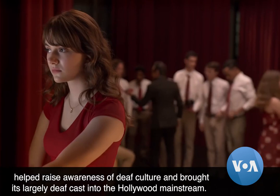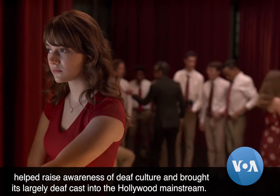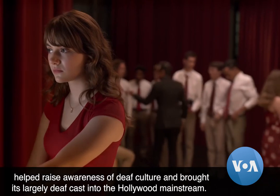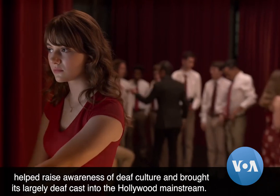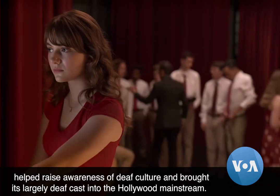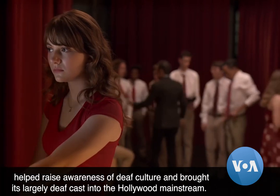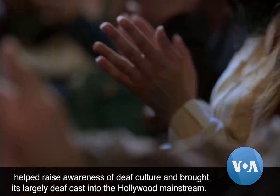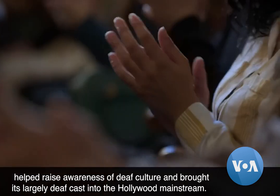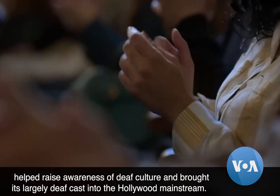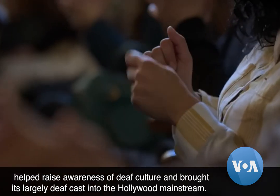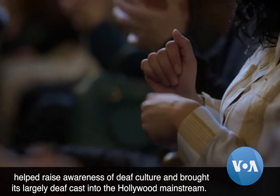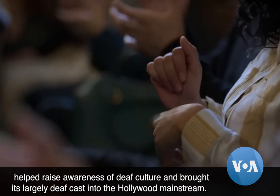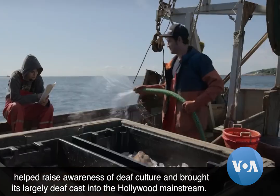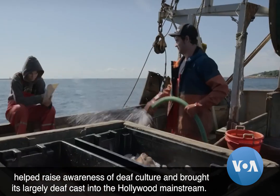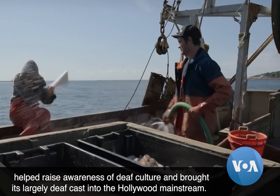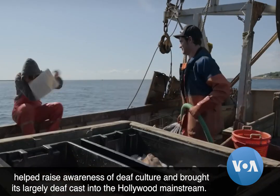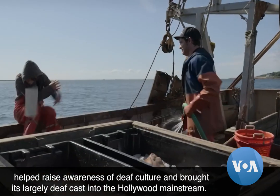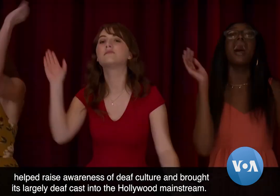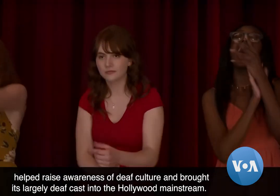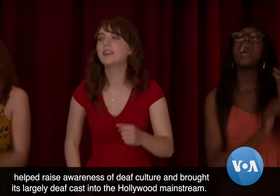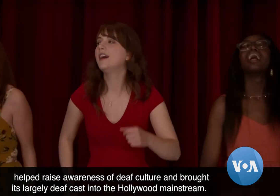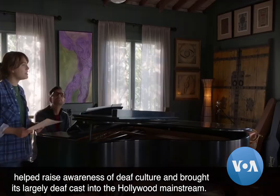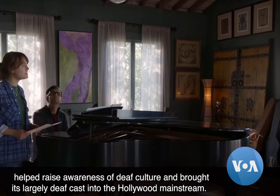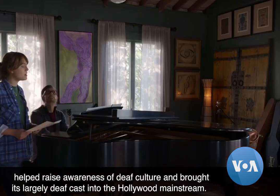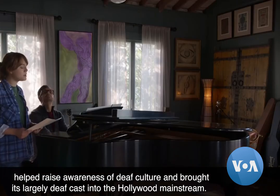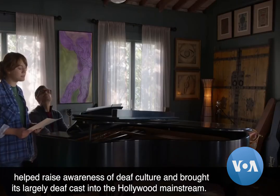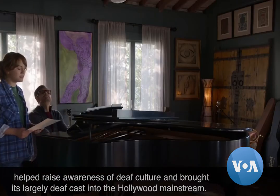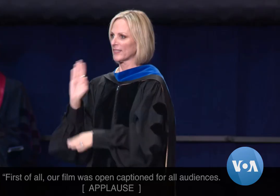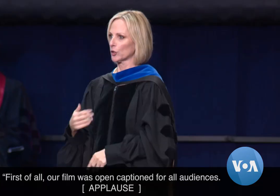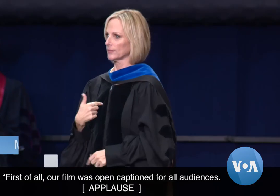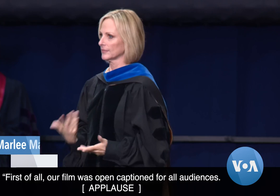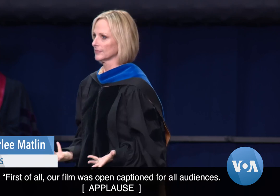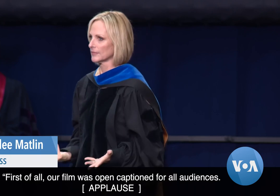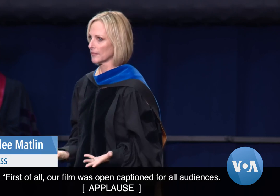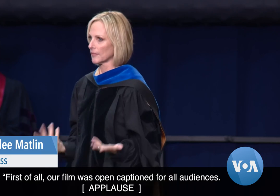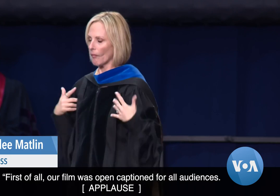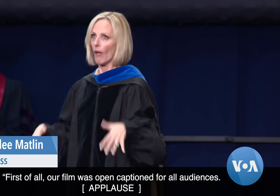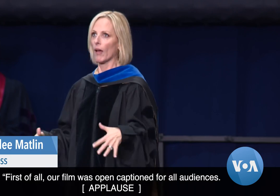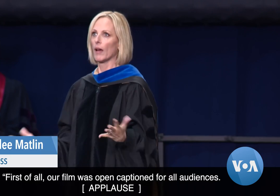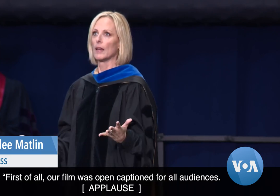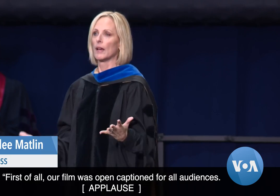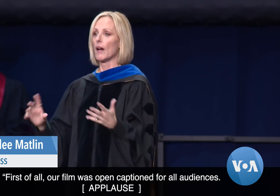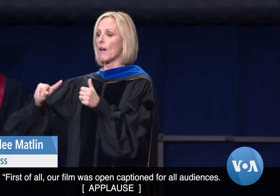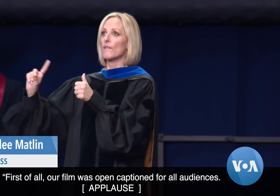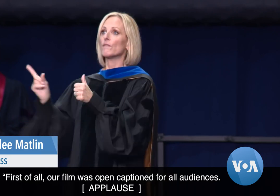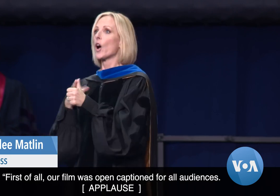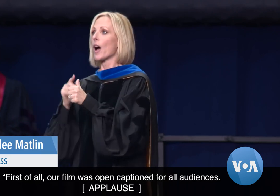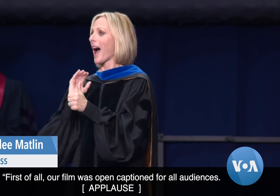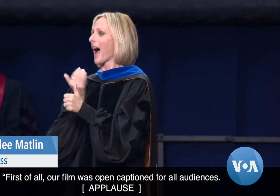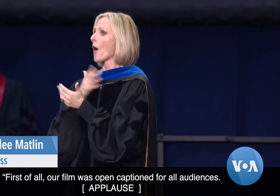its largely deaf cast into the Hollywood mainstream. First of all, our film was open